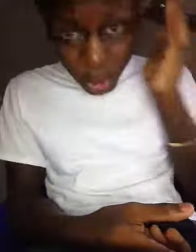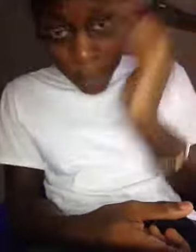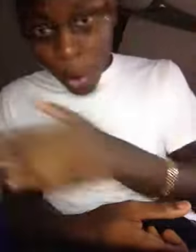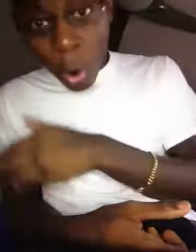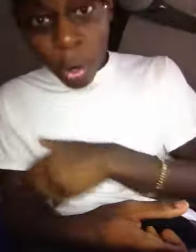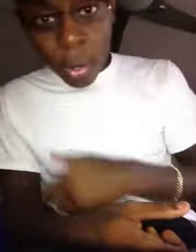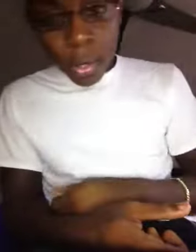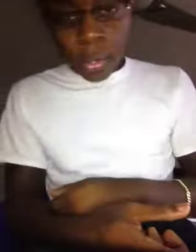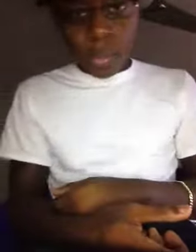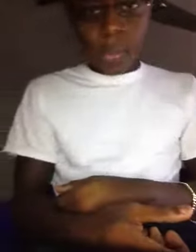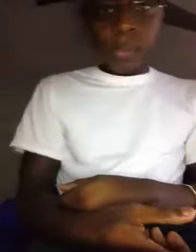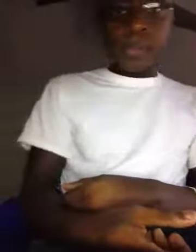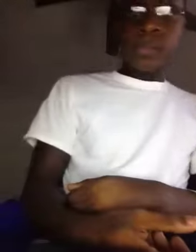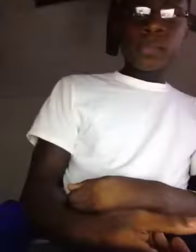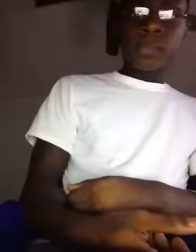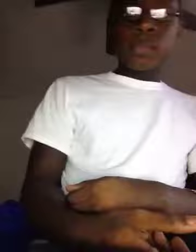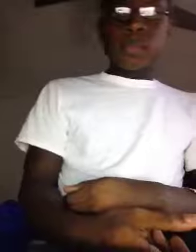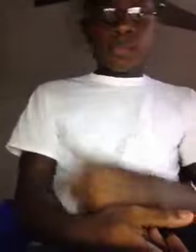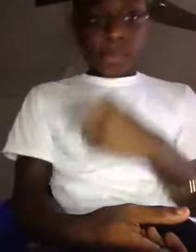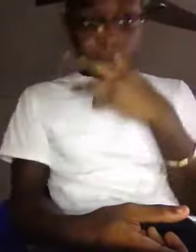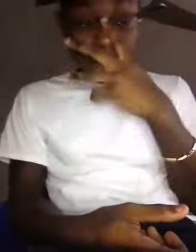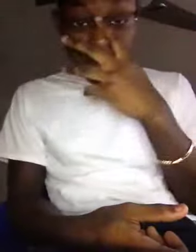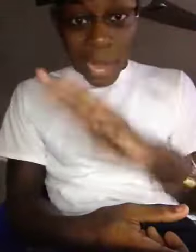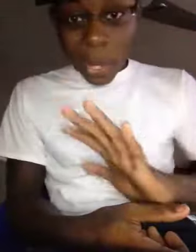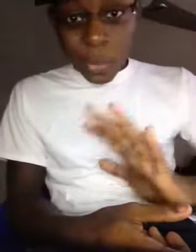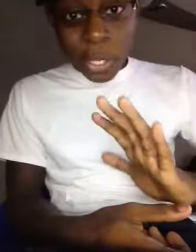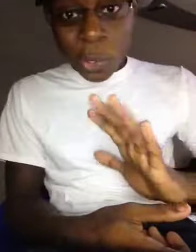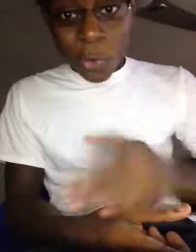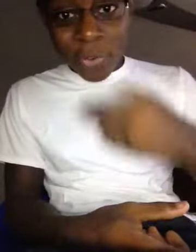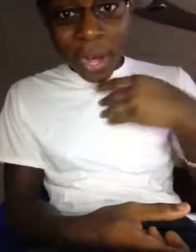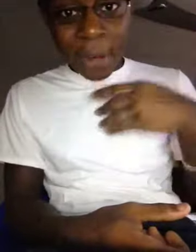Lamar, I ain't gonna kill your vibe,